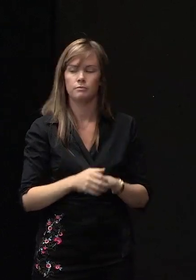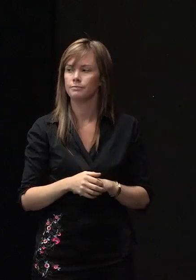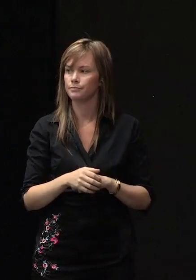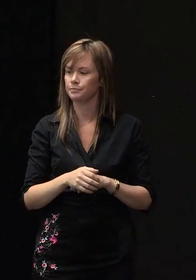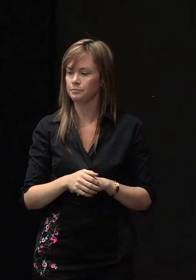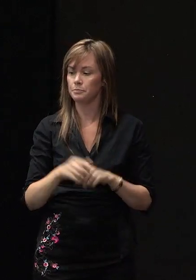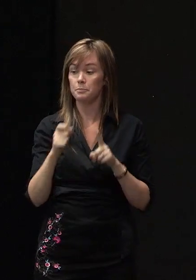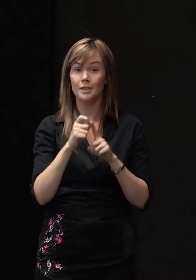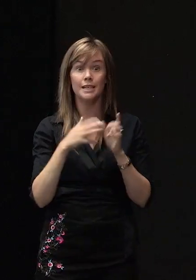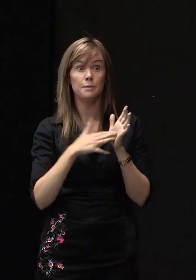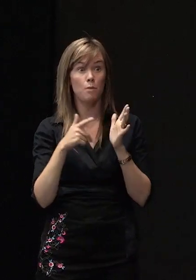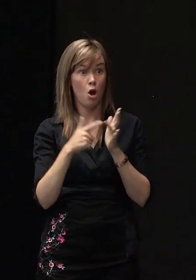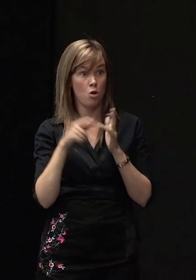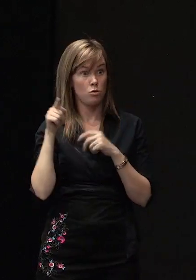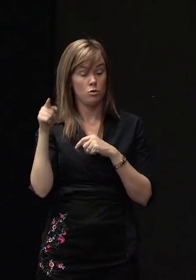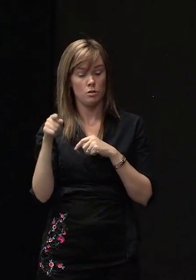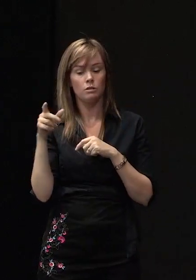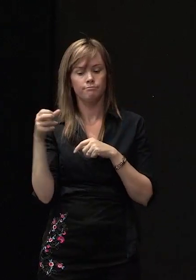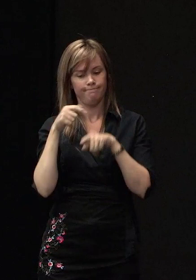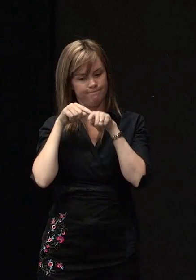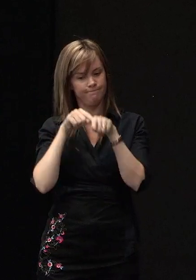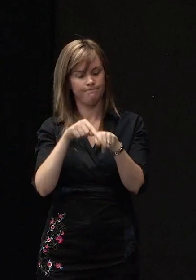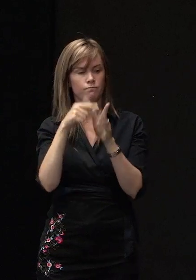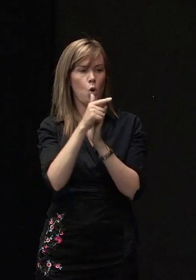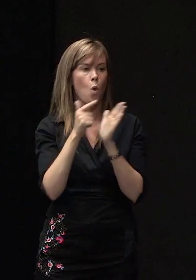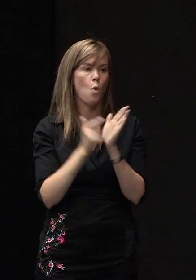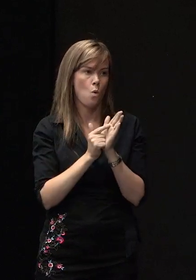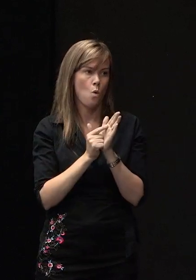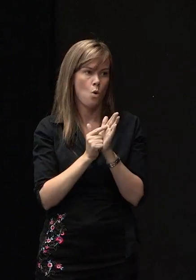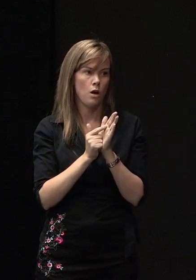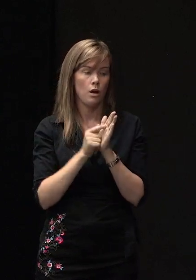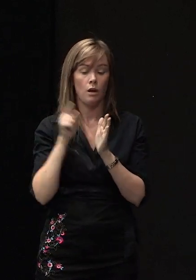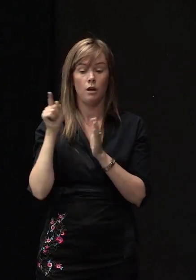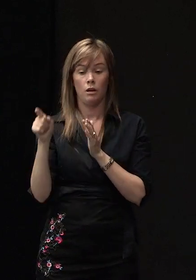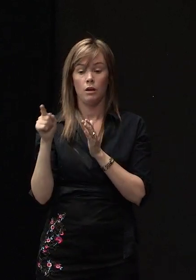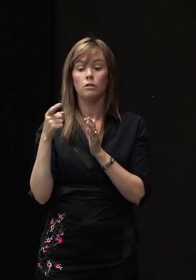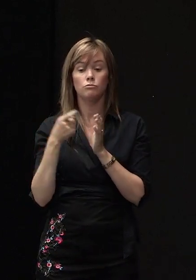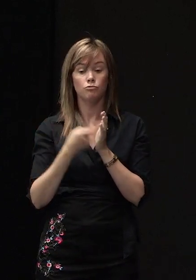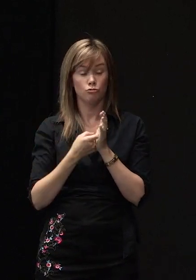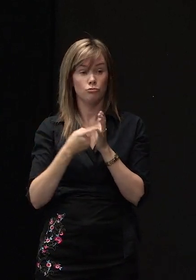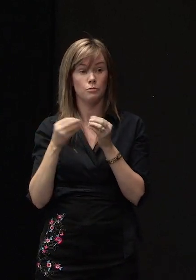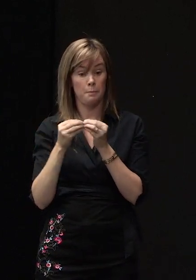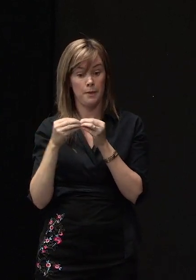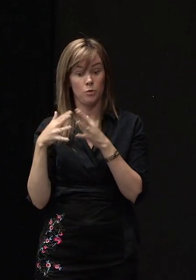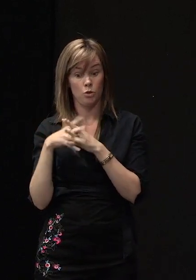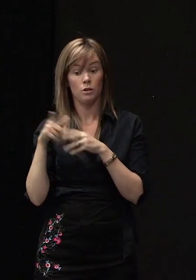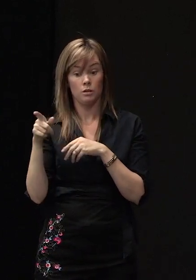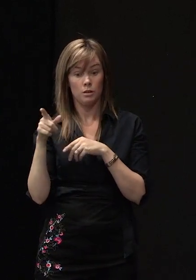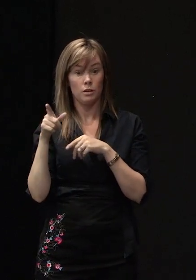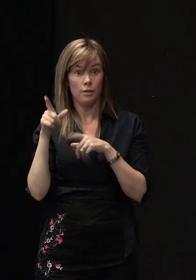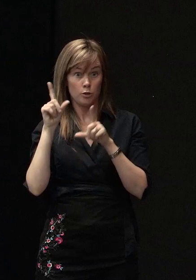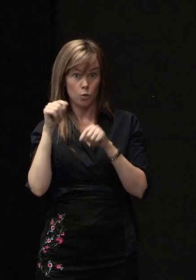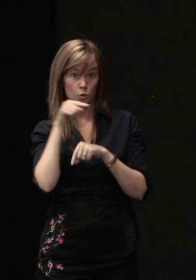PMOs are bound by the law. They must ensure that restricted building work is done on your home as